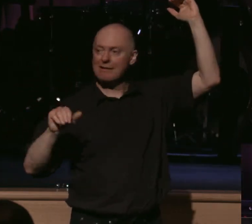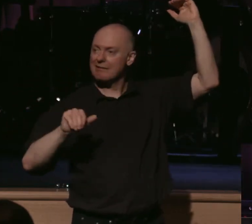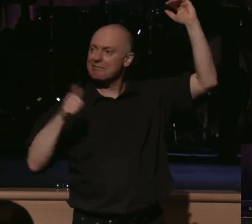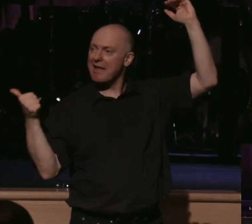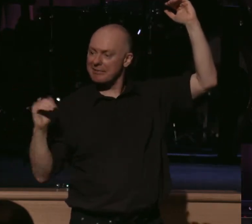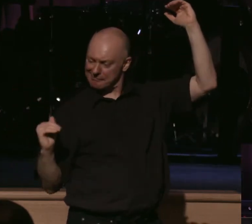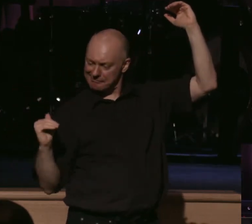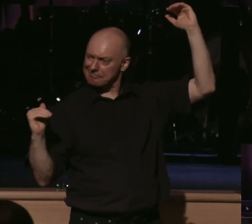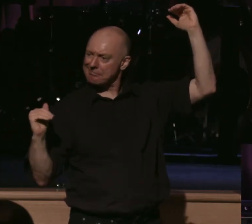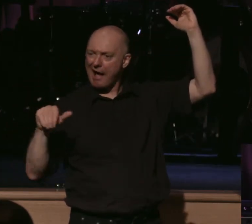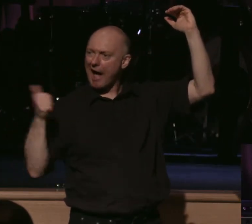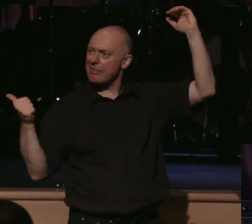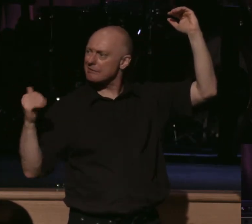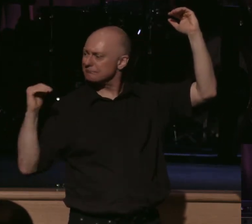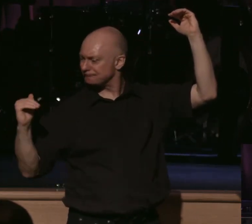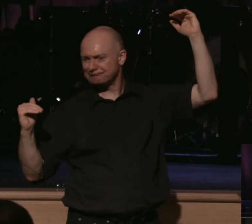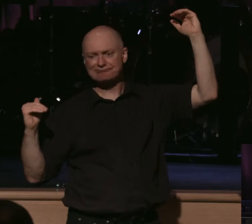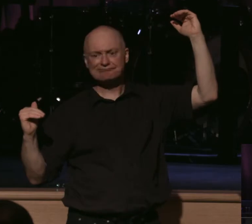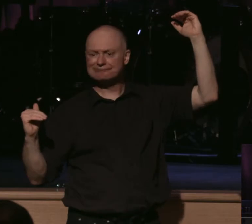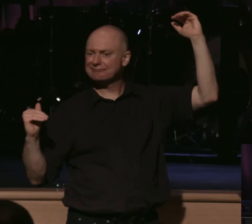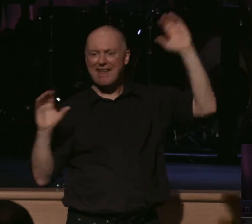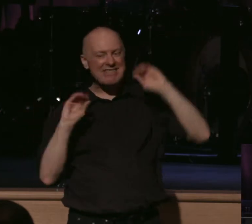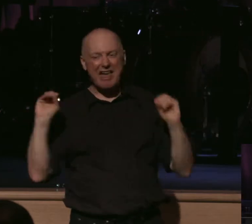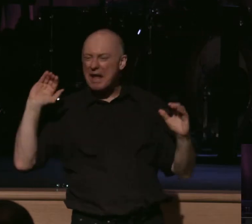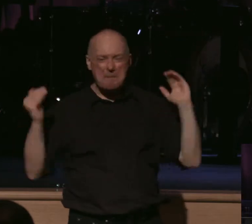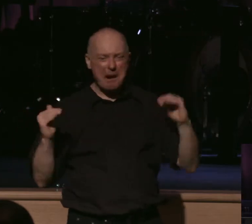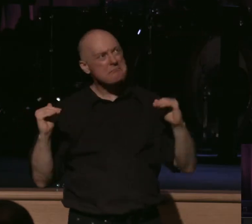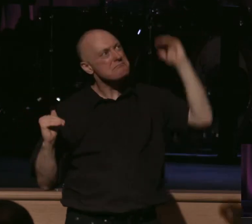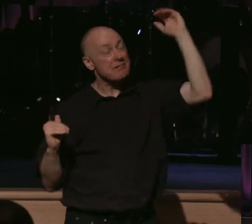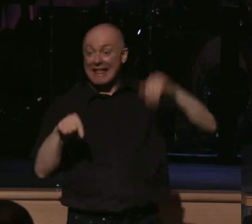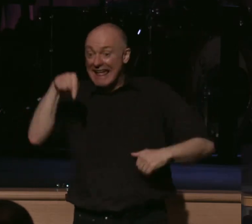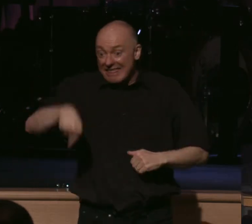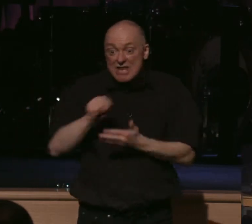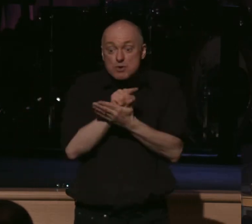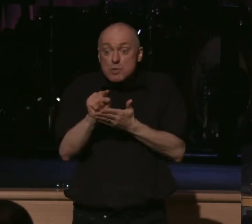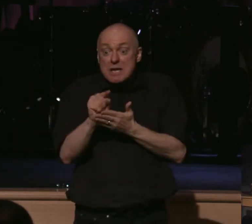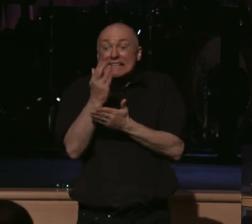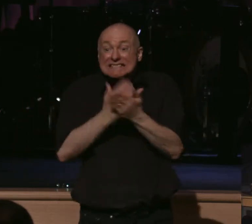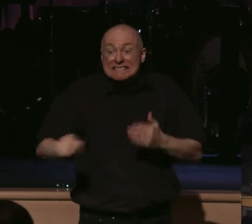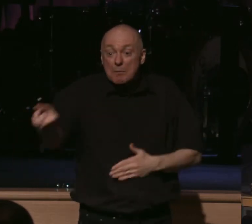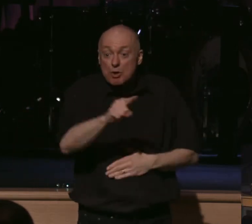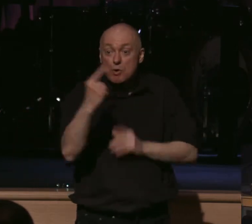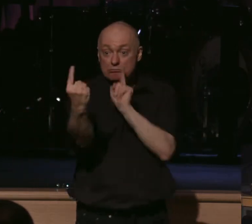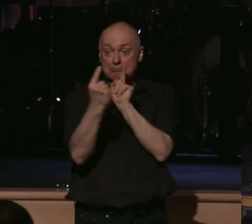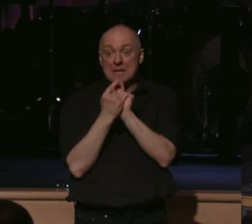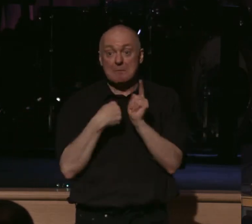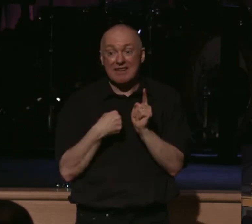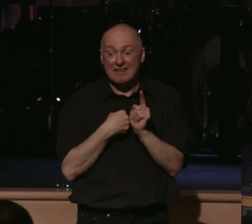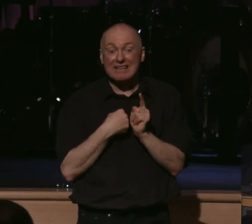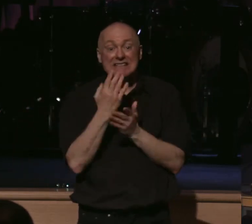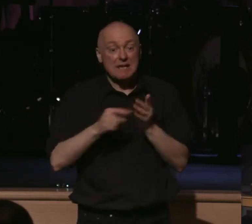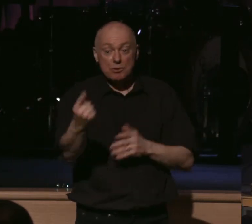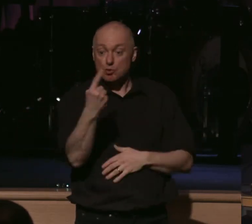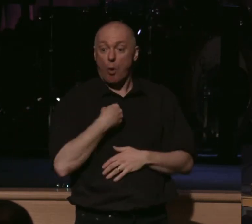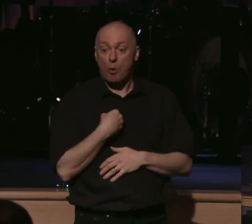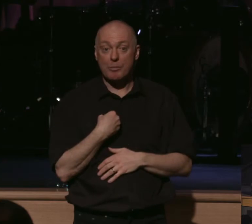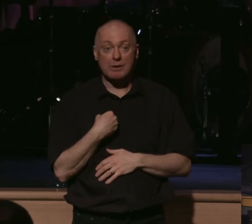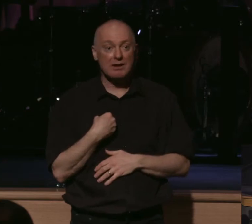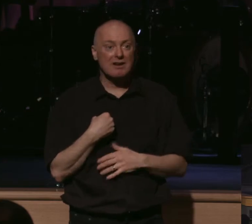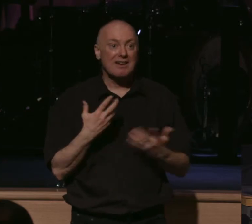one else really does compare. Just this week, some of you came up to me and told me, my love